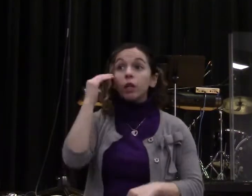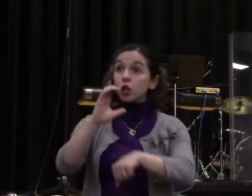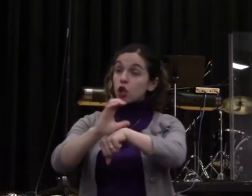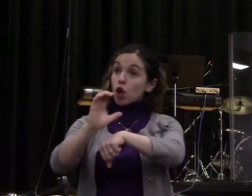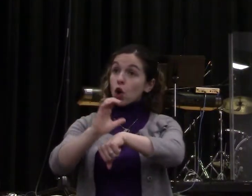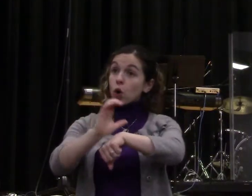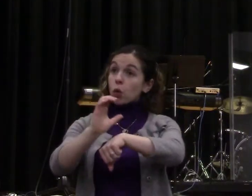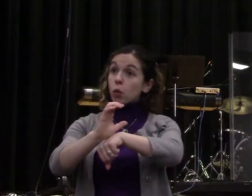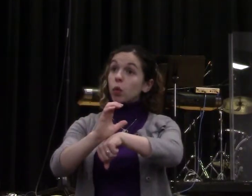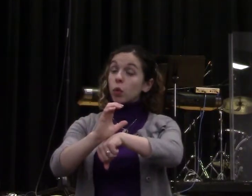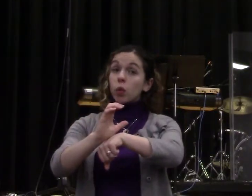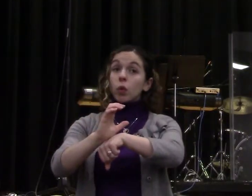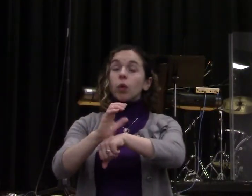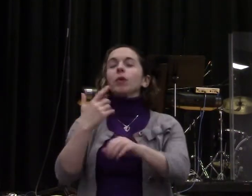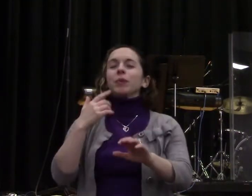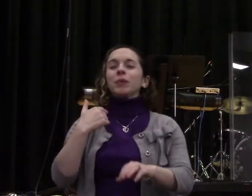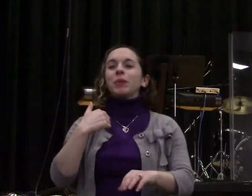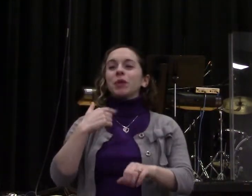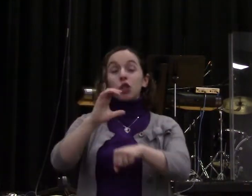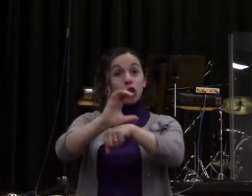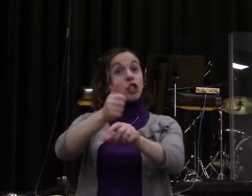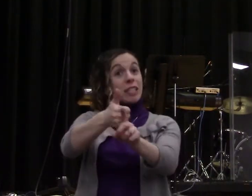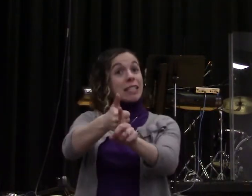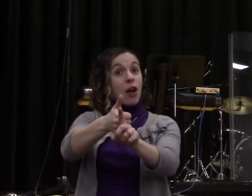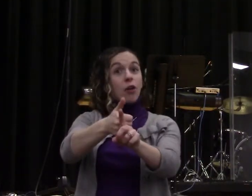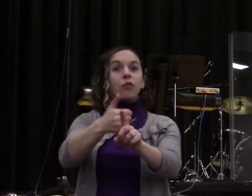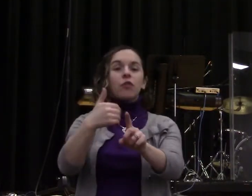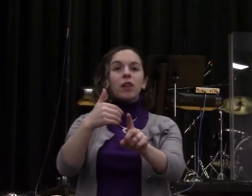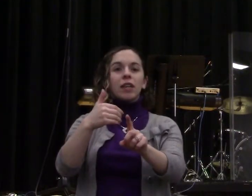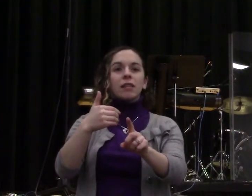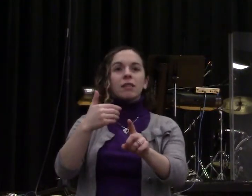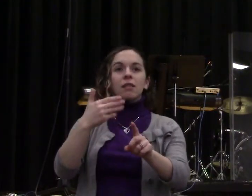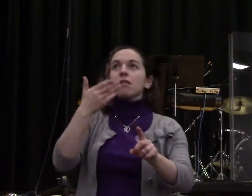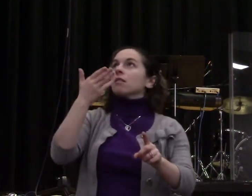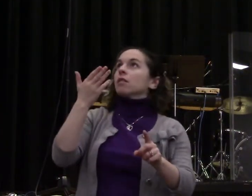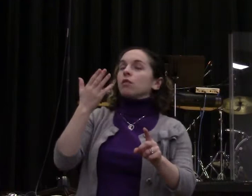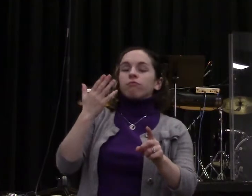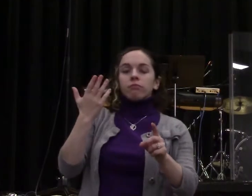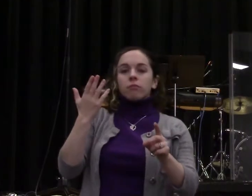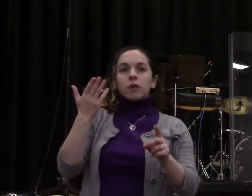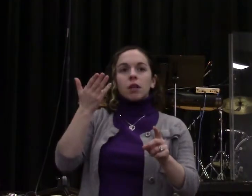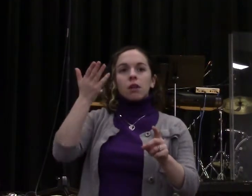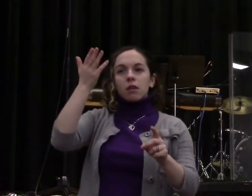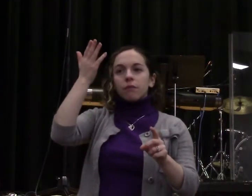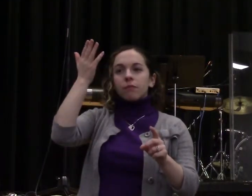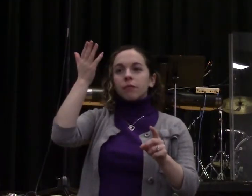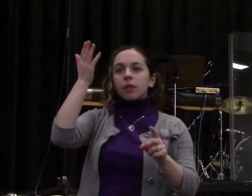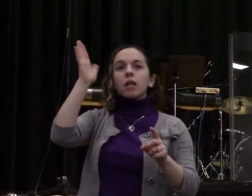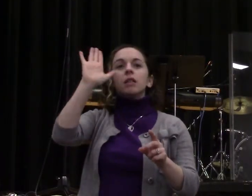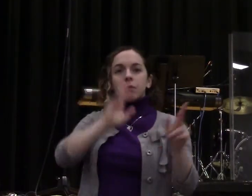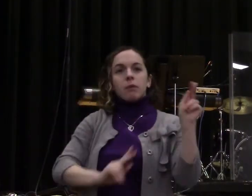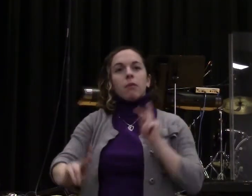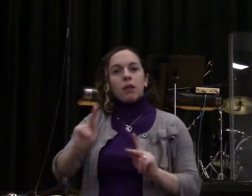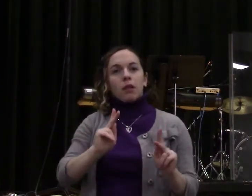Christ. And when there's unity, the anointing goes from the head to the toes in Jesus' name.